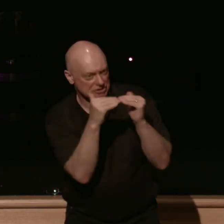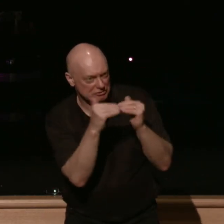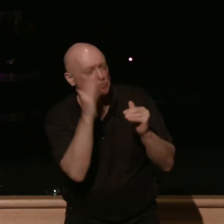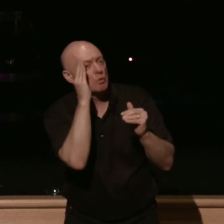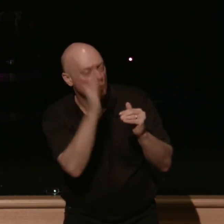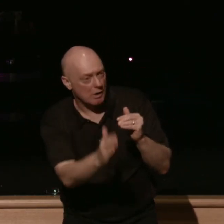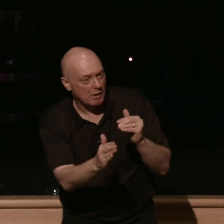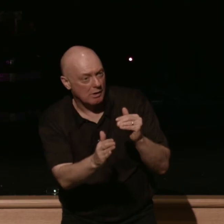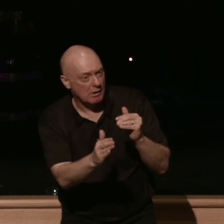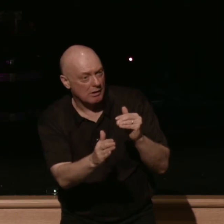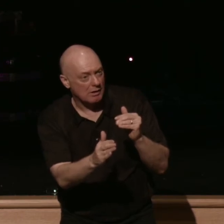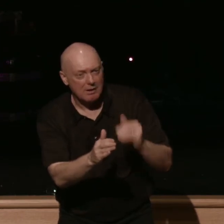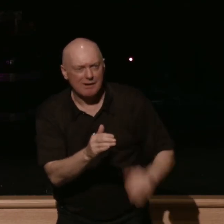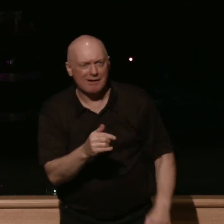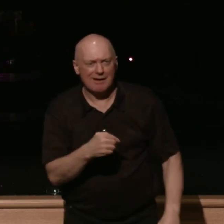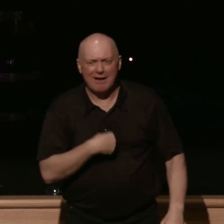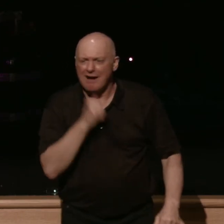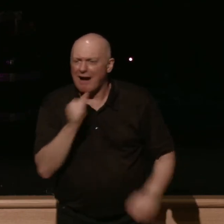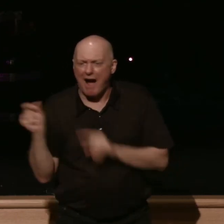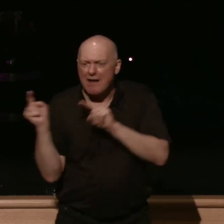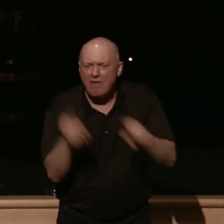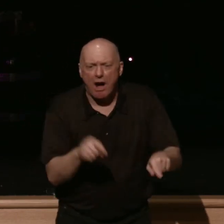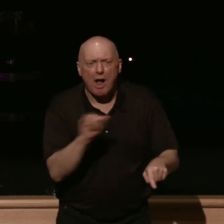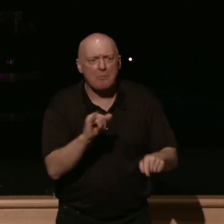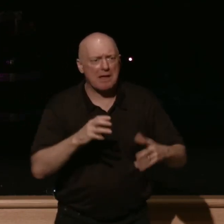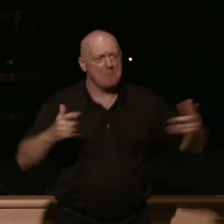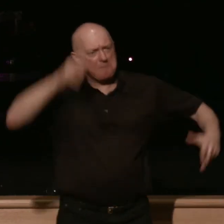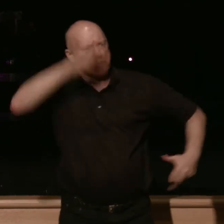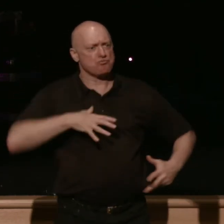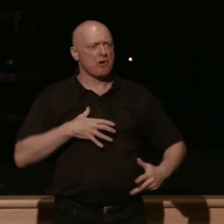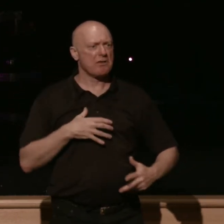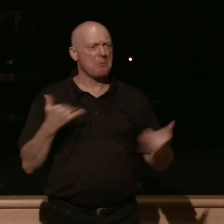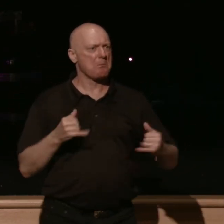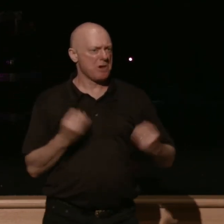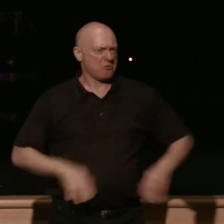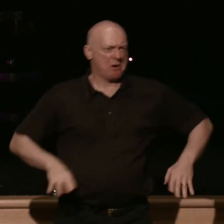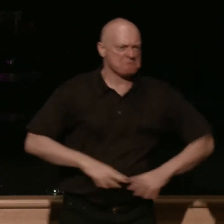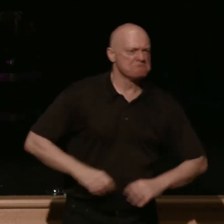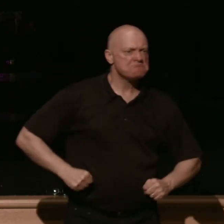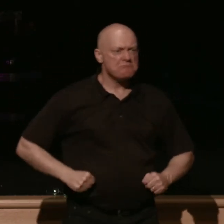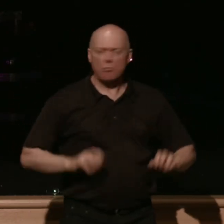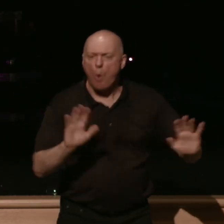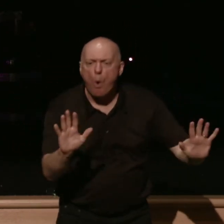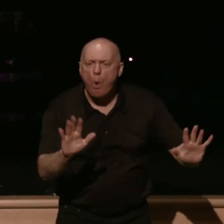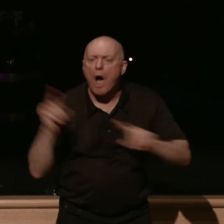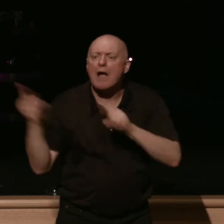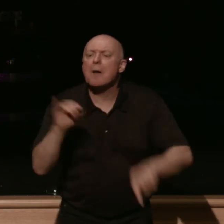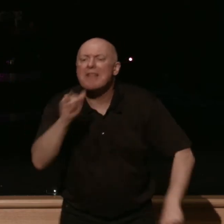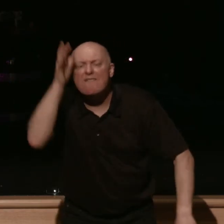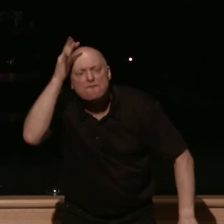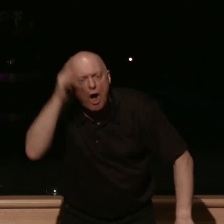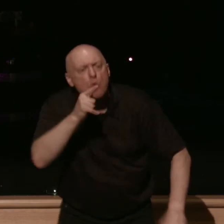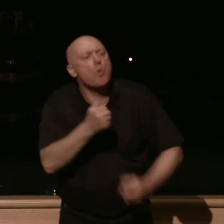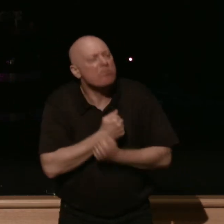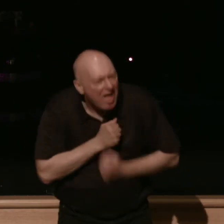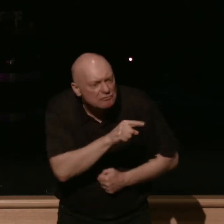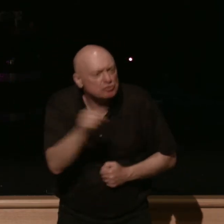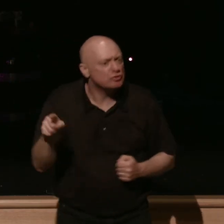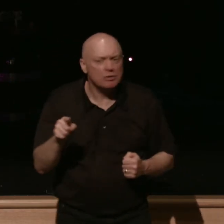i'm not going to come like a like a like a big brother on the playground no i'm coming like a father who loves you and i'm speaking directly